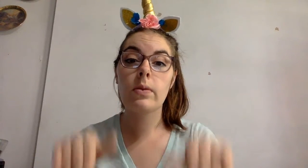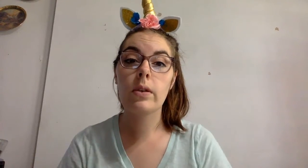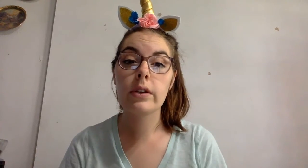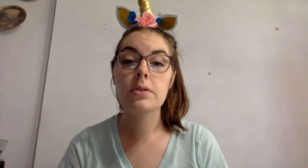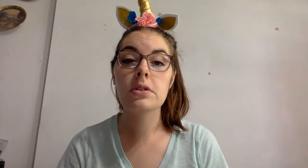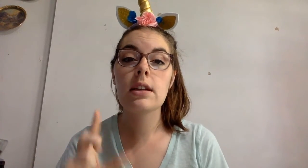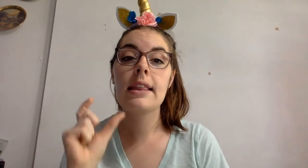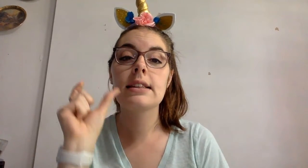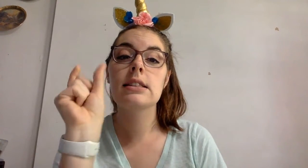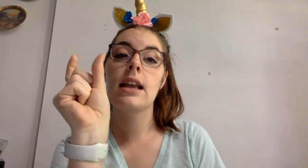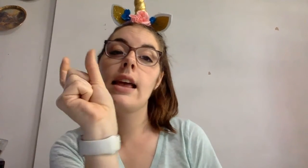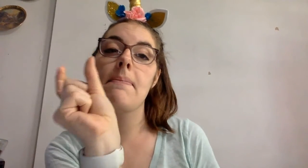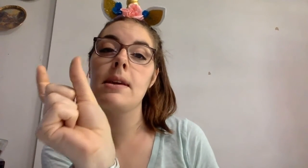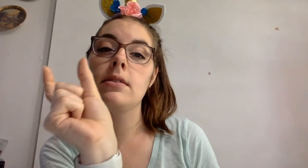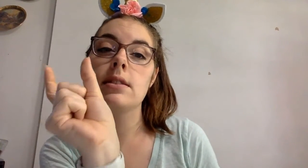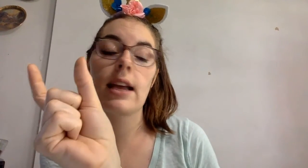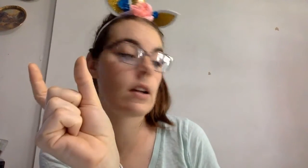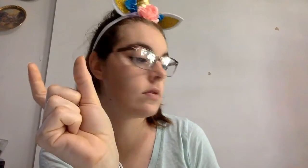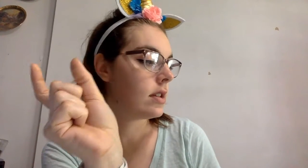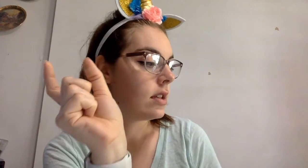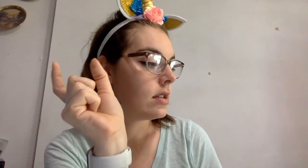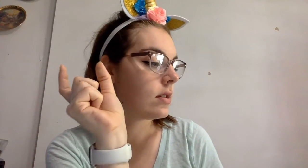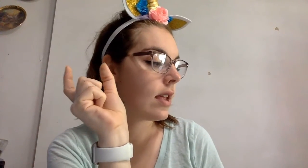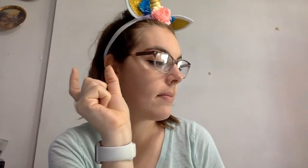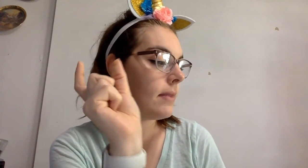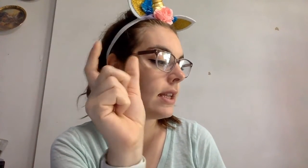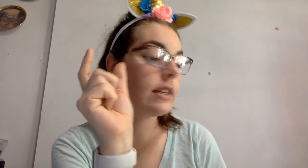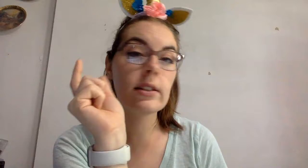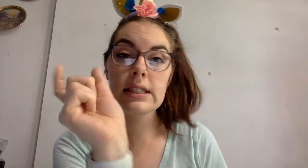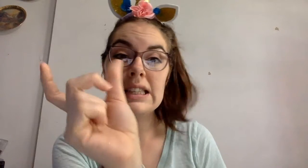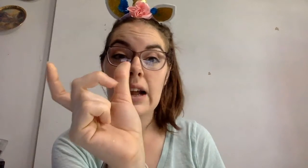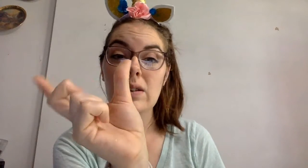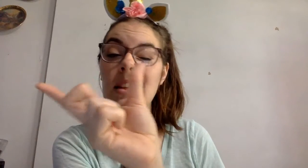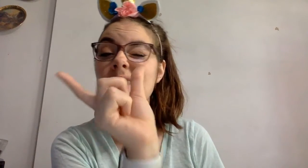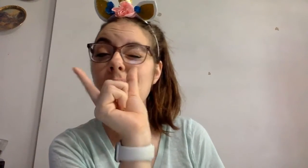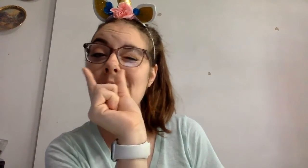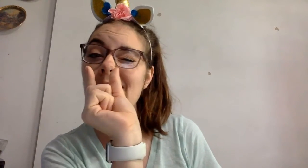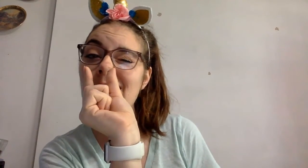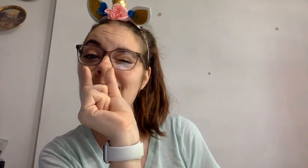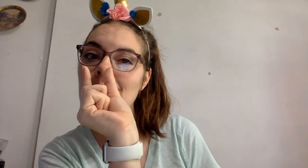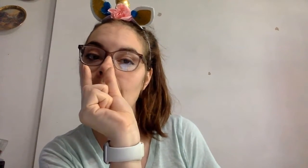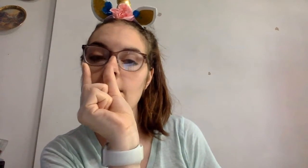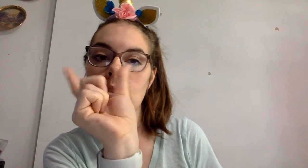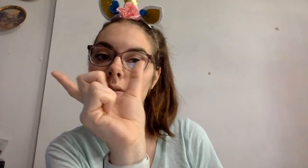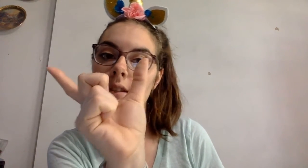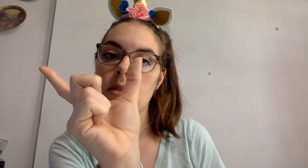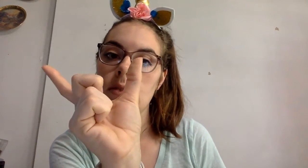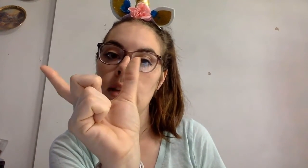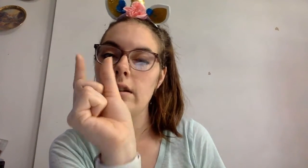to rollercoaster it and then say that middle sound. So that medial sound. It's the middle sound. So if there's three letters,